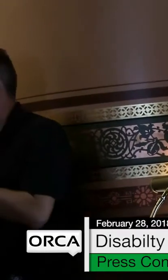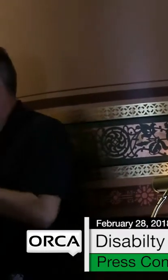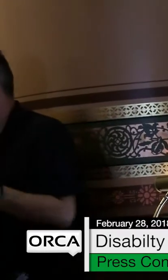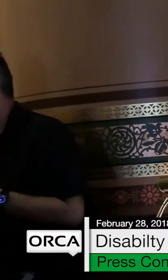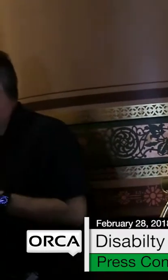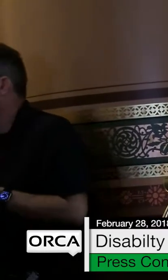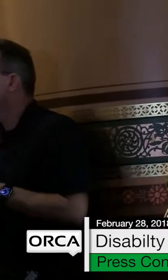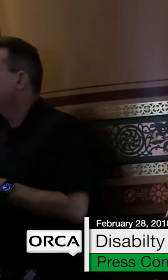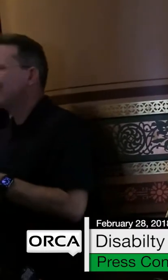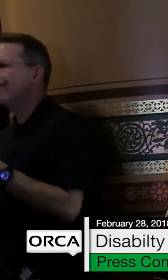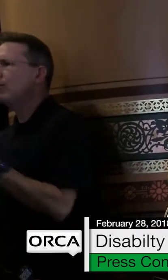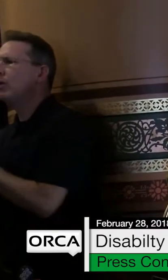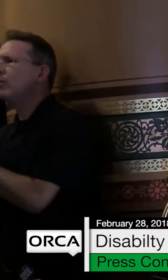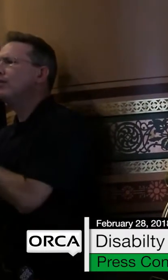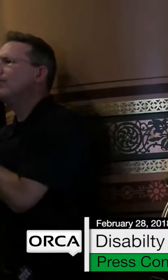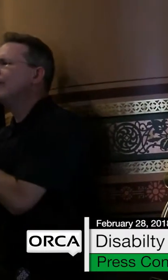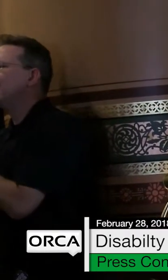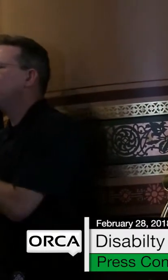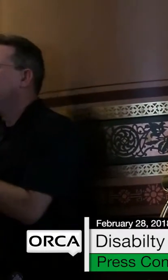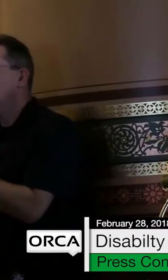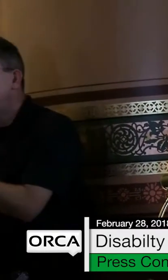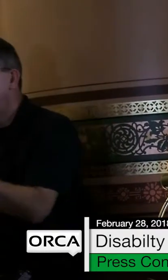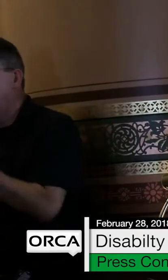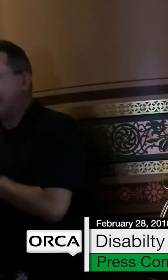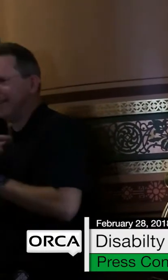Now, how is that for results-based accountability?